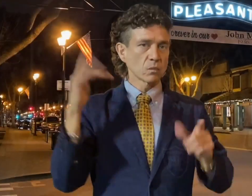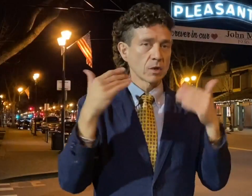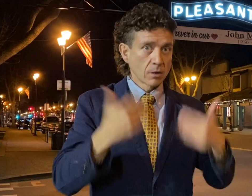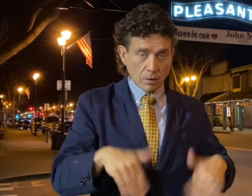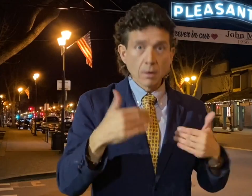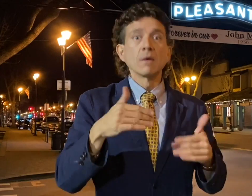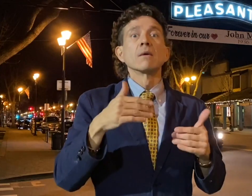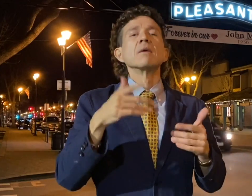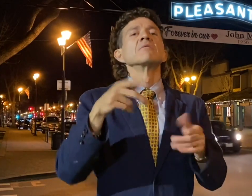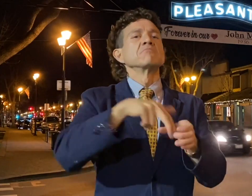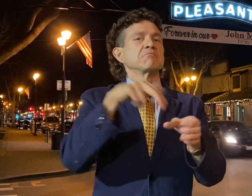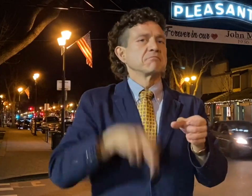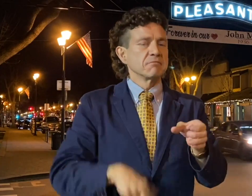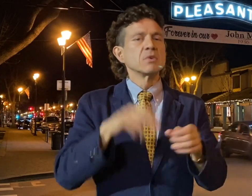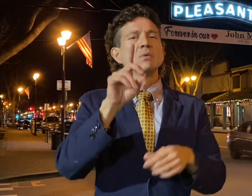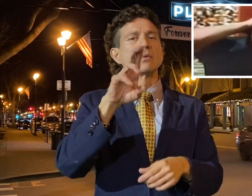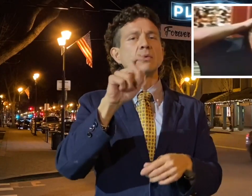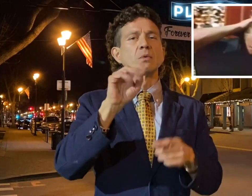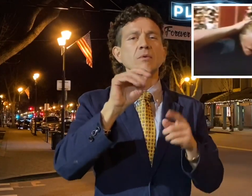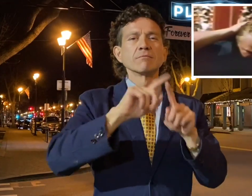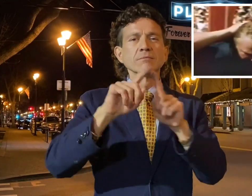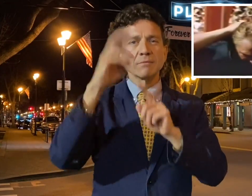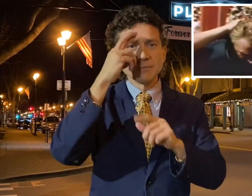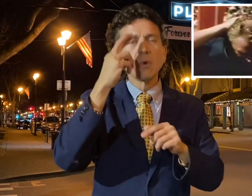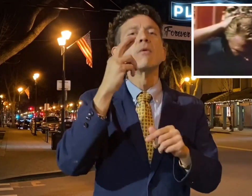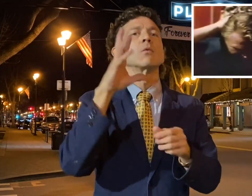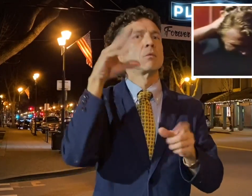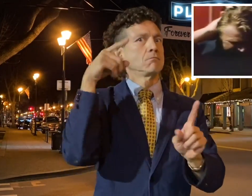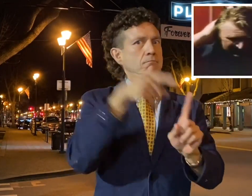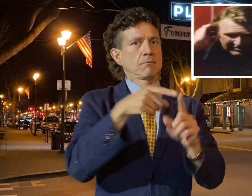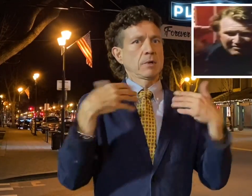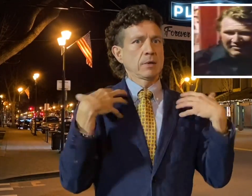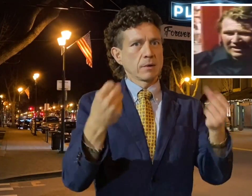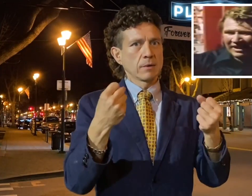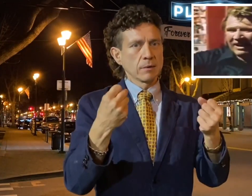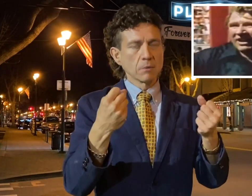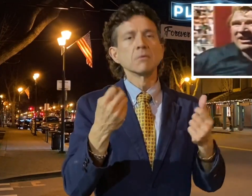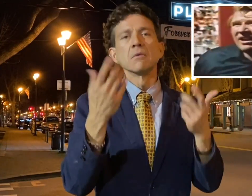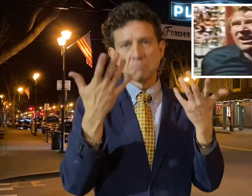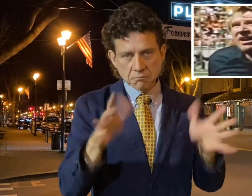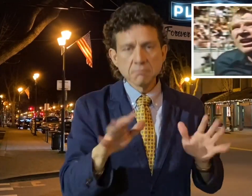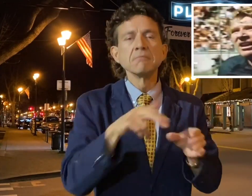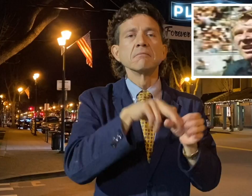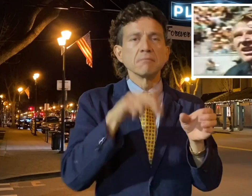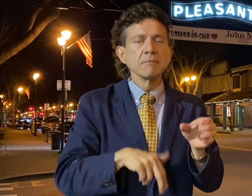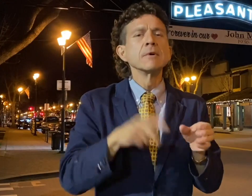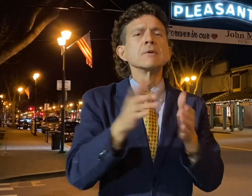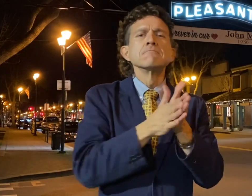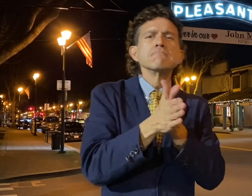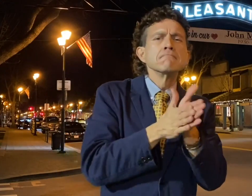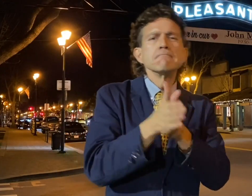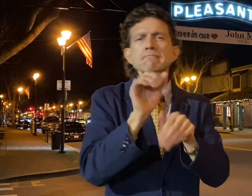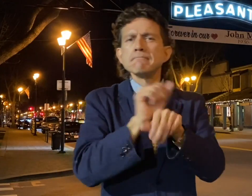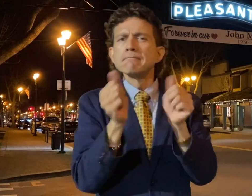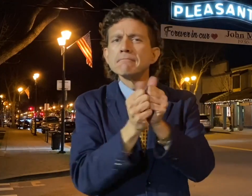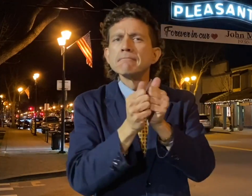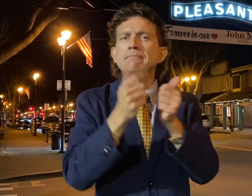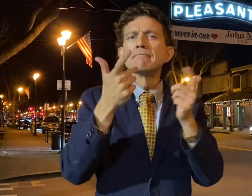He resigned from coaching for various reasons, but mainly for his health. But that didn't stop him from wanting to continue